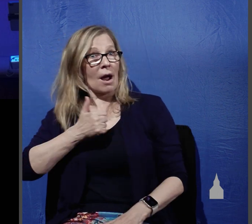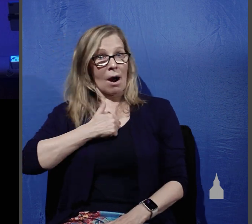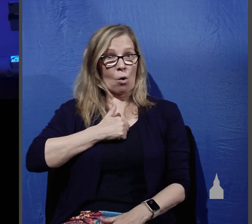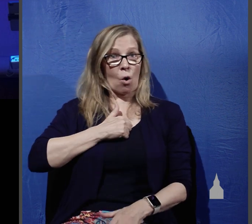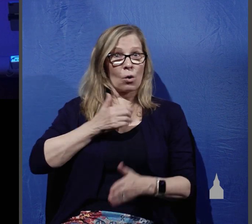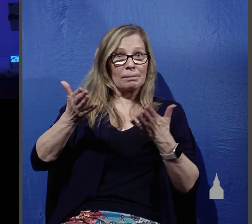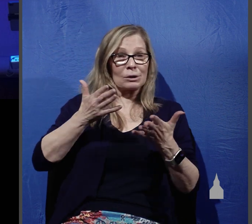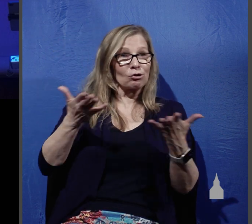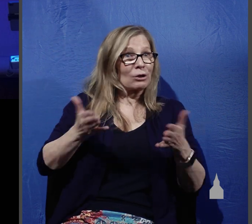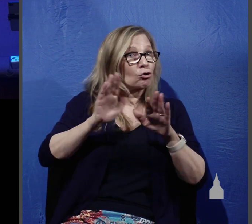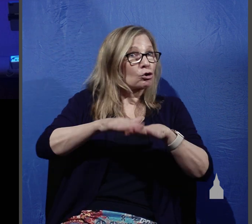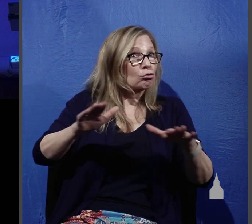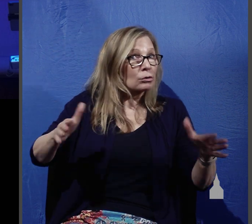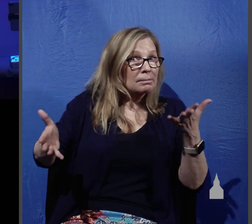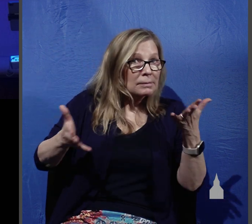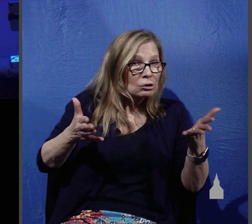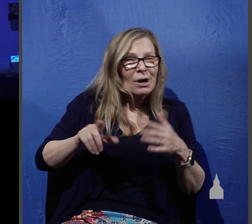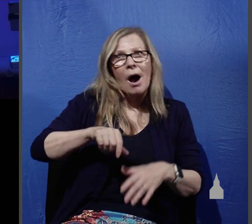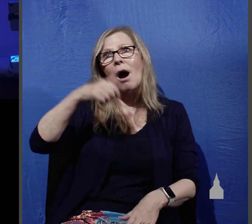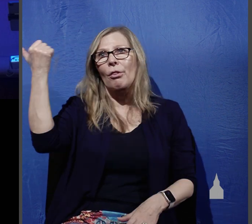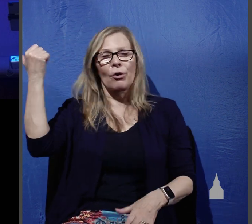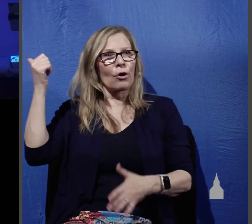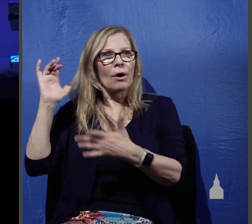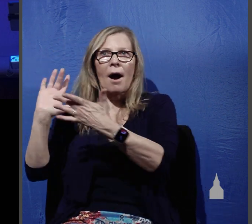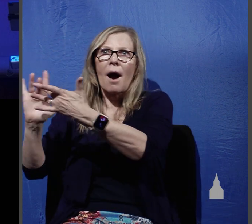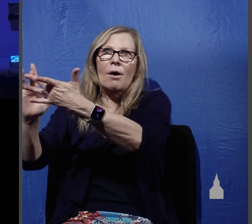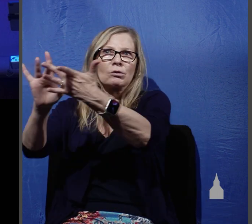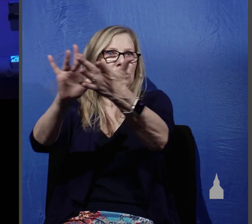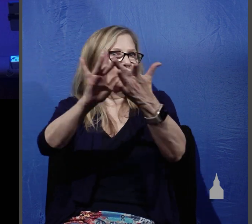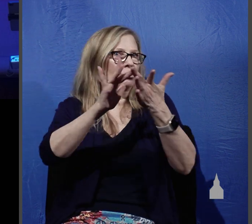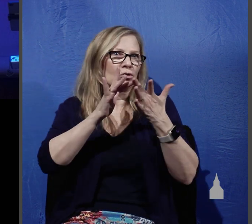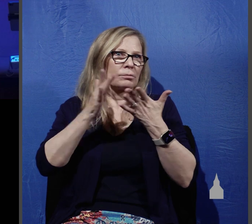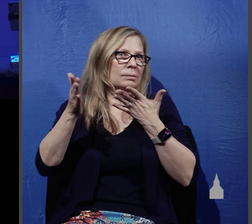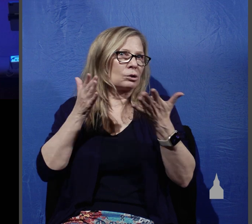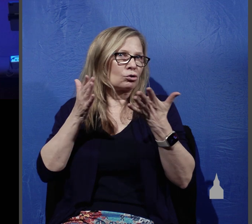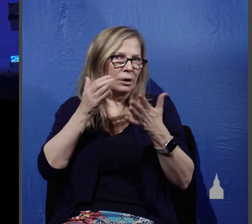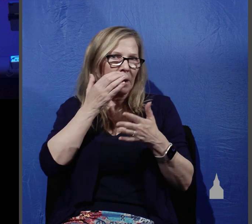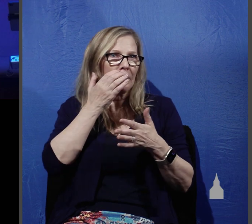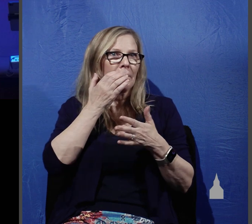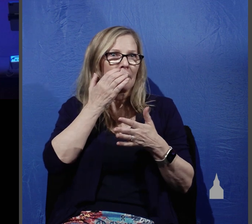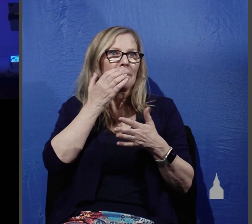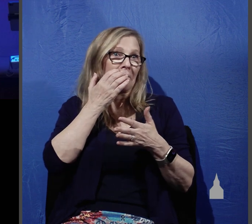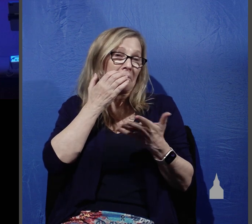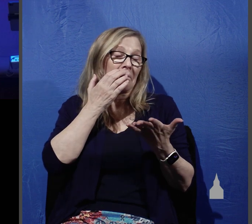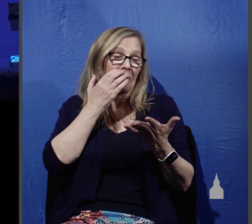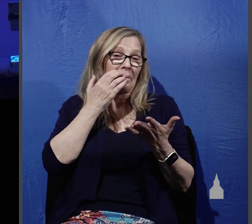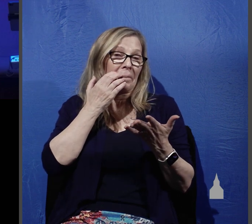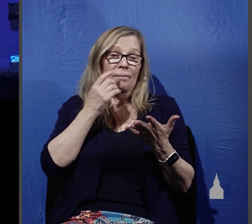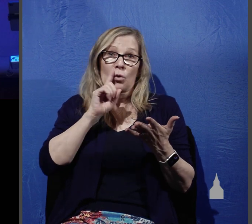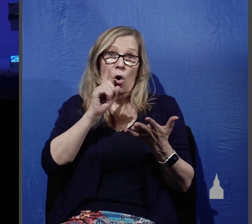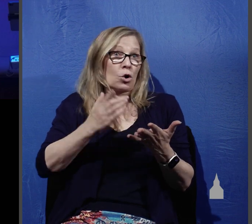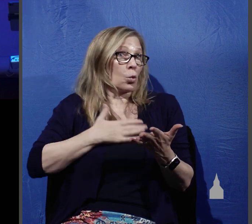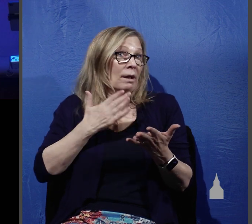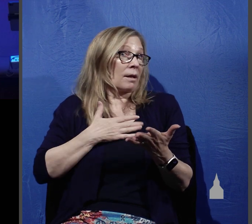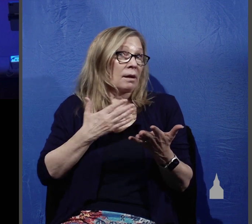children's ministry and other outreaches and the question is are you willing you must be if you're going to be